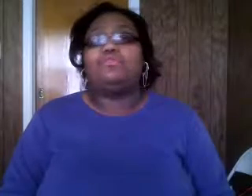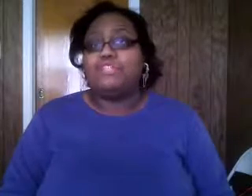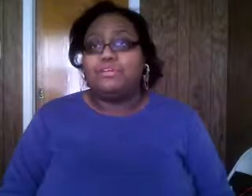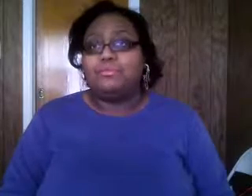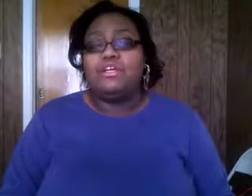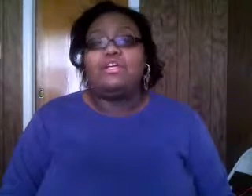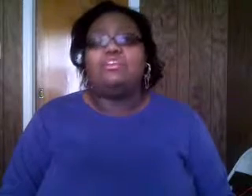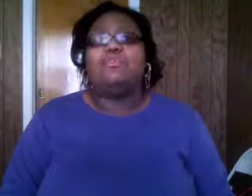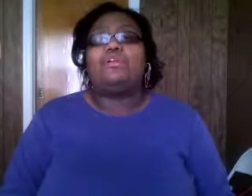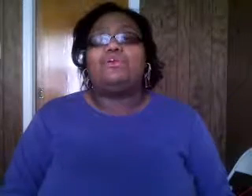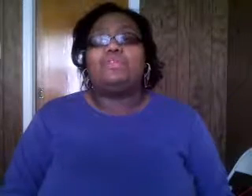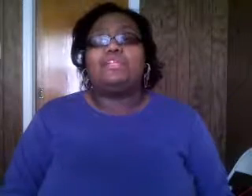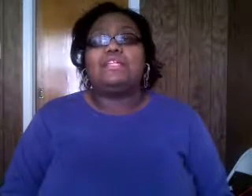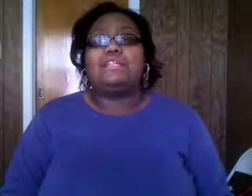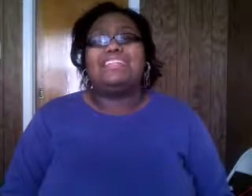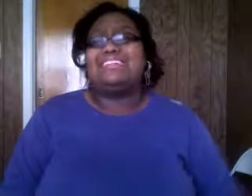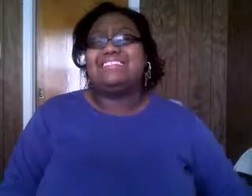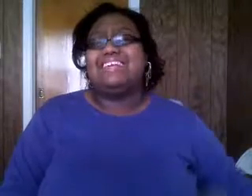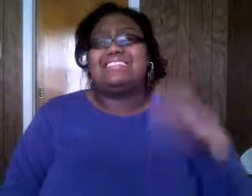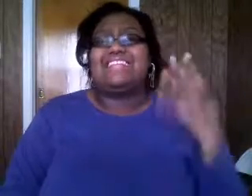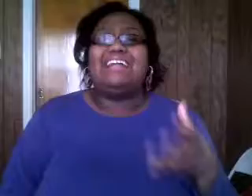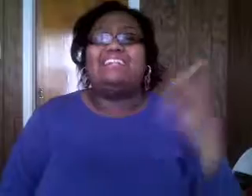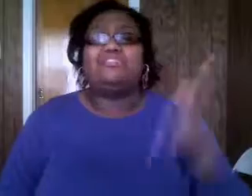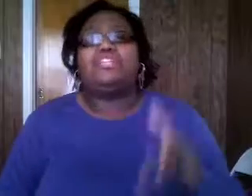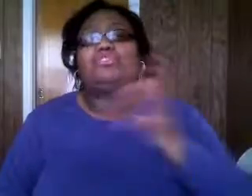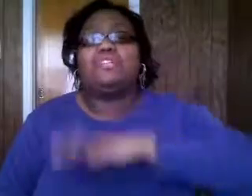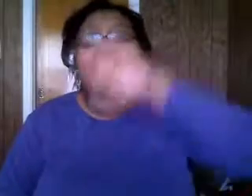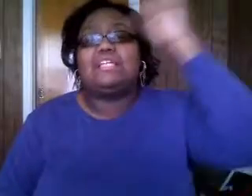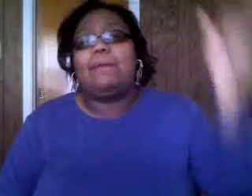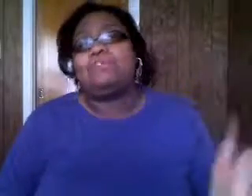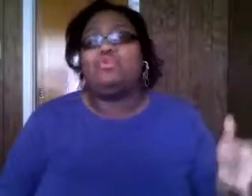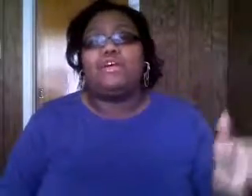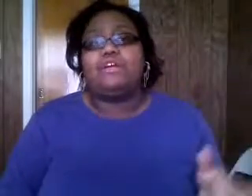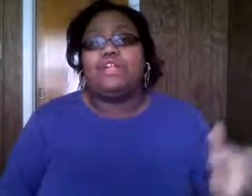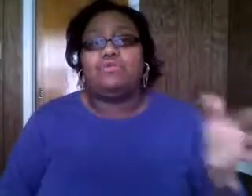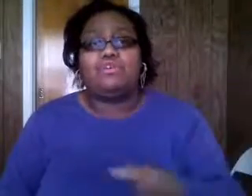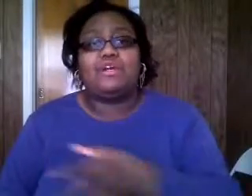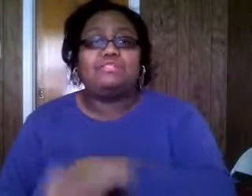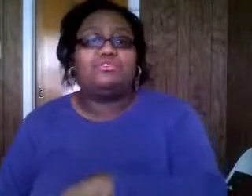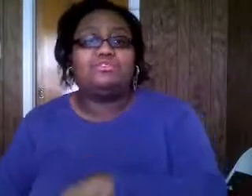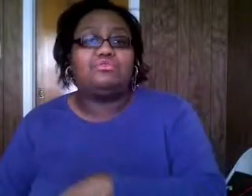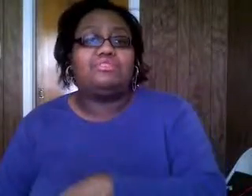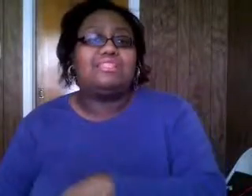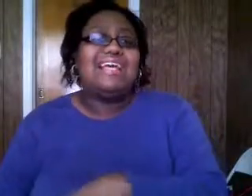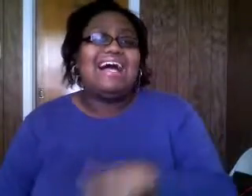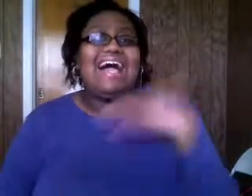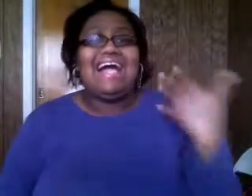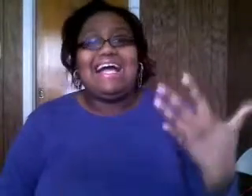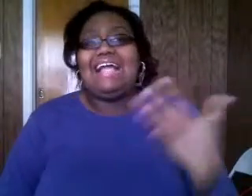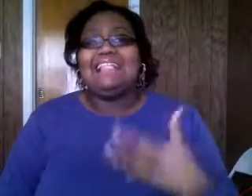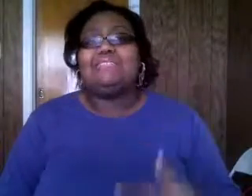for them you know we don't really think like that i think it's like society trains you to think the opposite way of like what christ wants you to do because i think